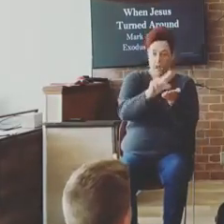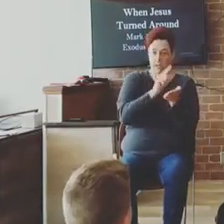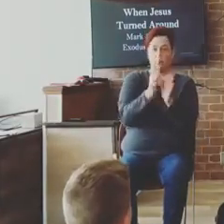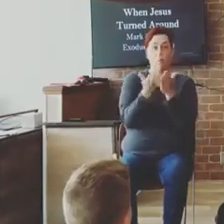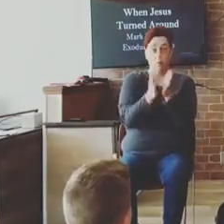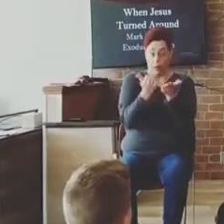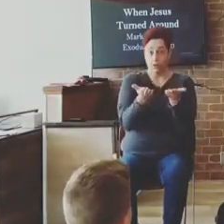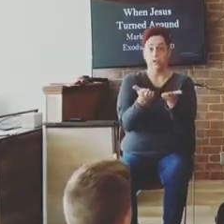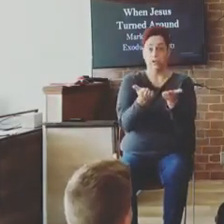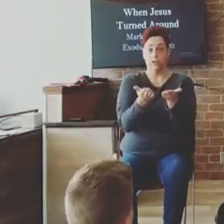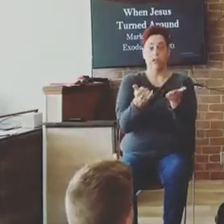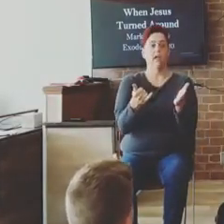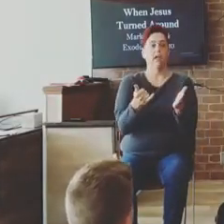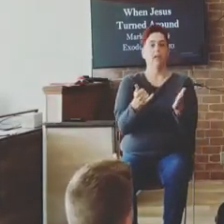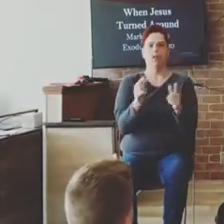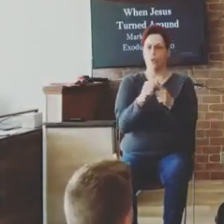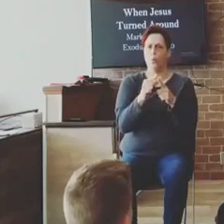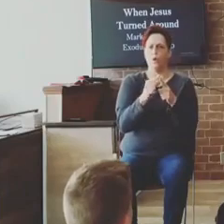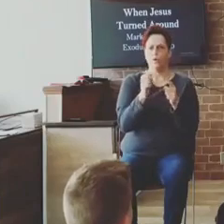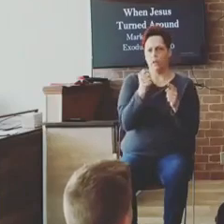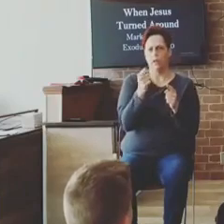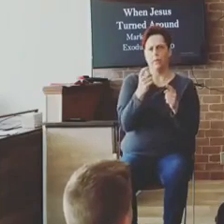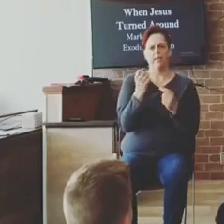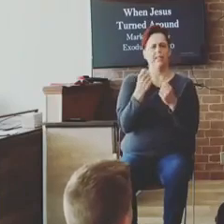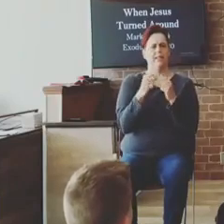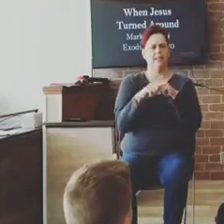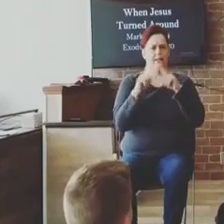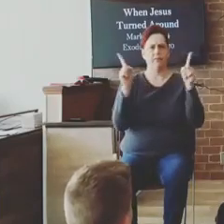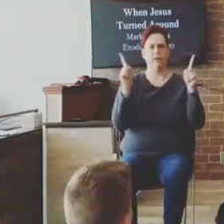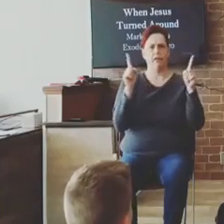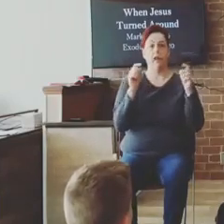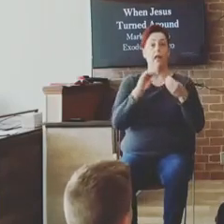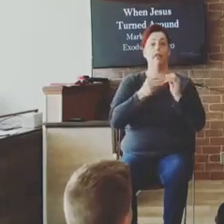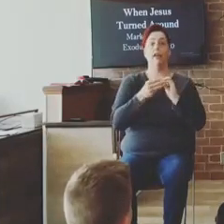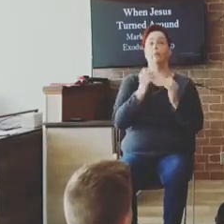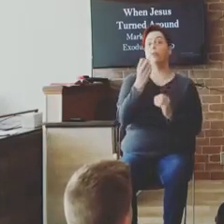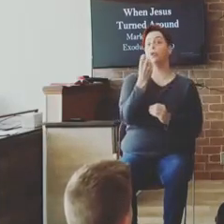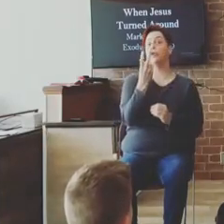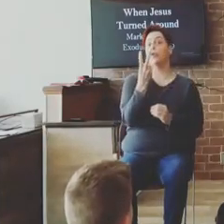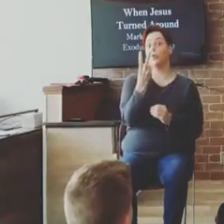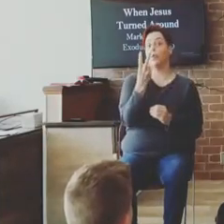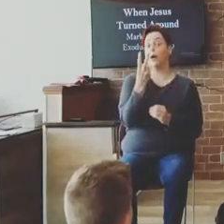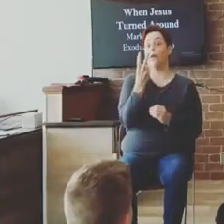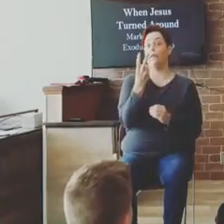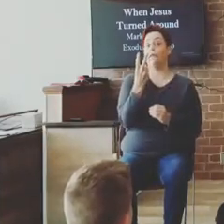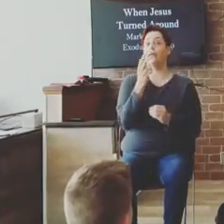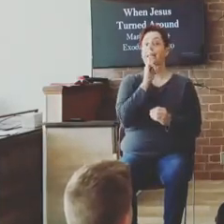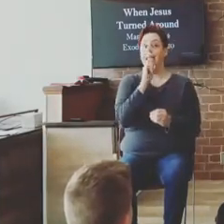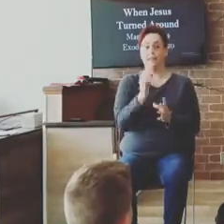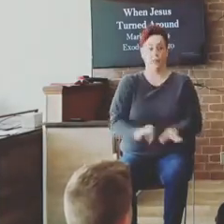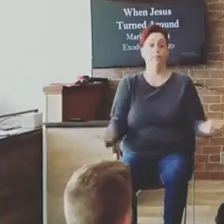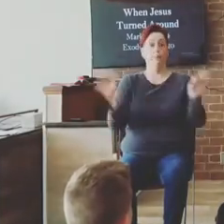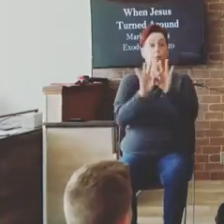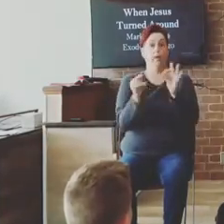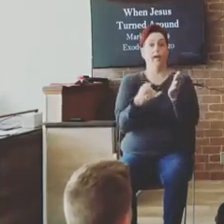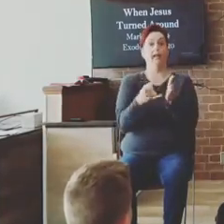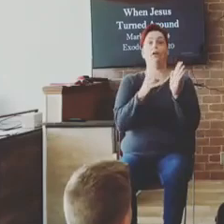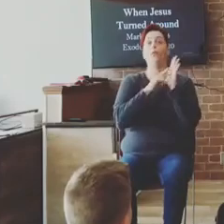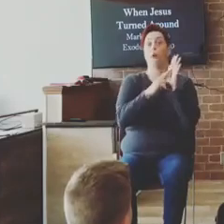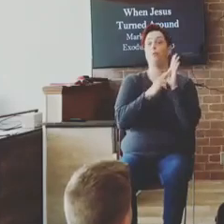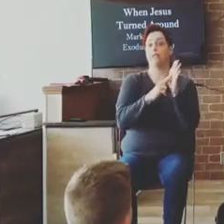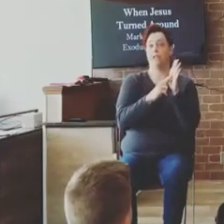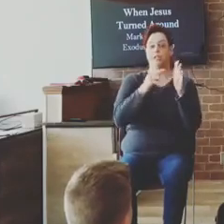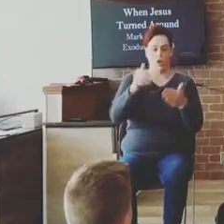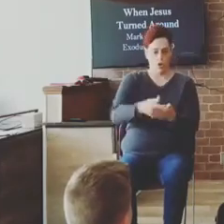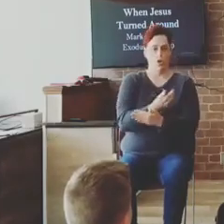differently, but it goes through. The number twelve is important. The number twelve represents new government. And here, we have this man who had a